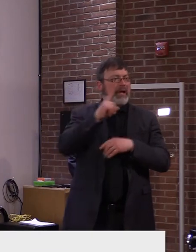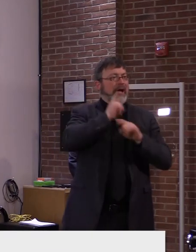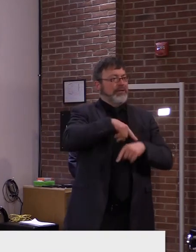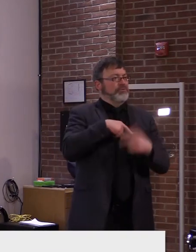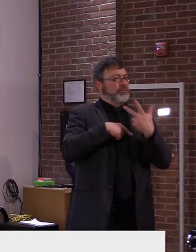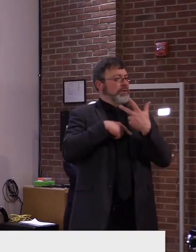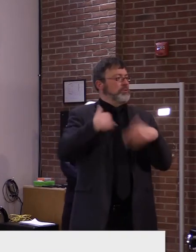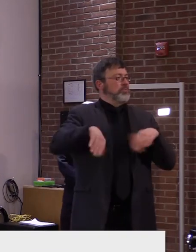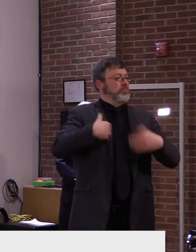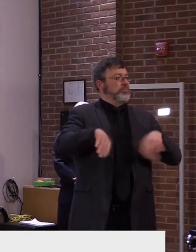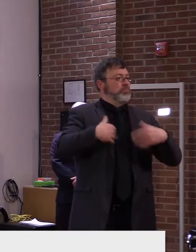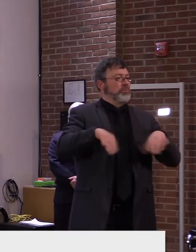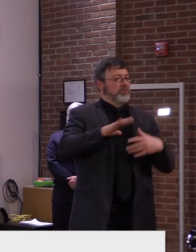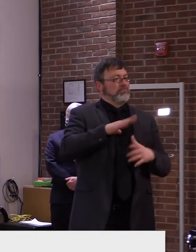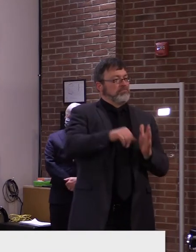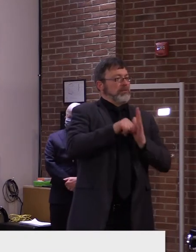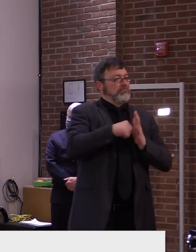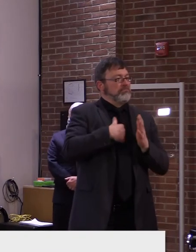Avery, WCAS.